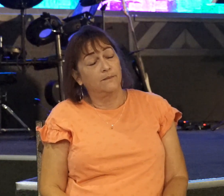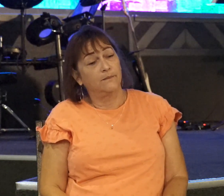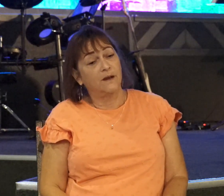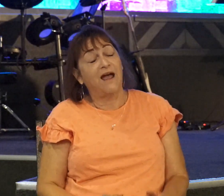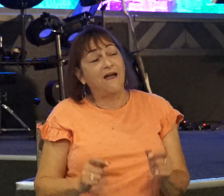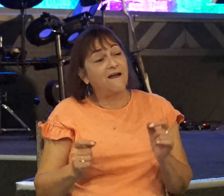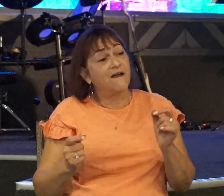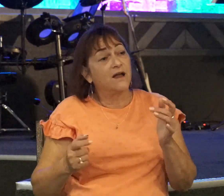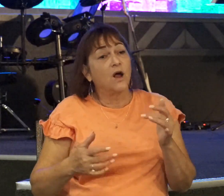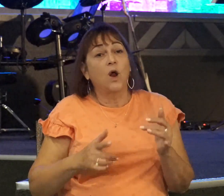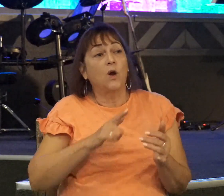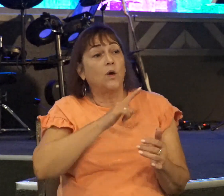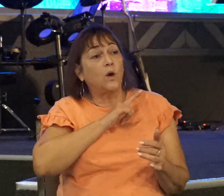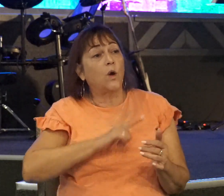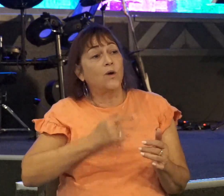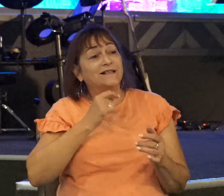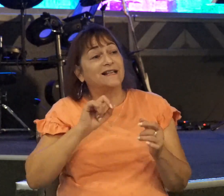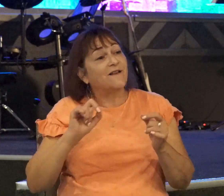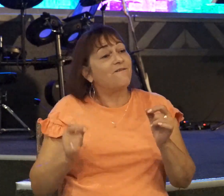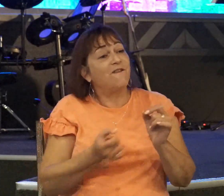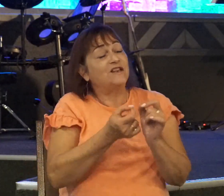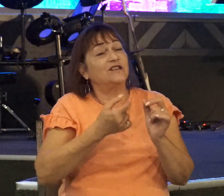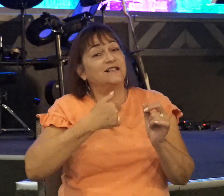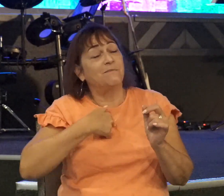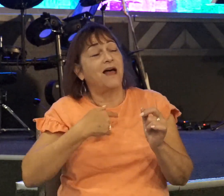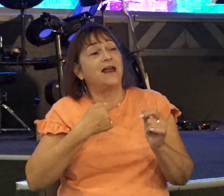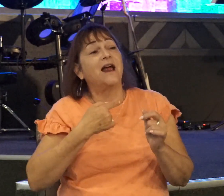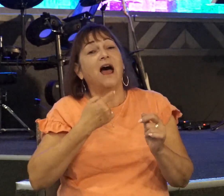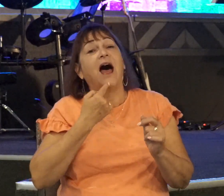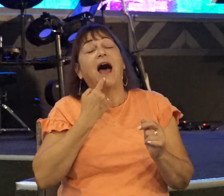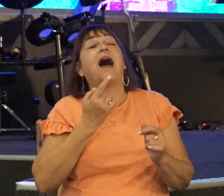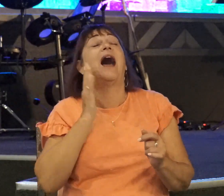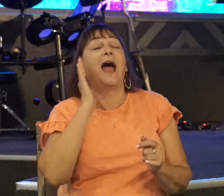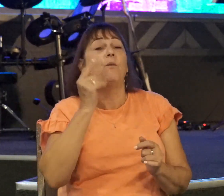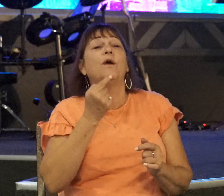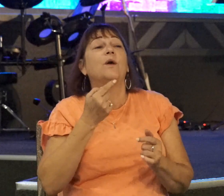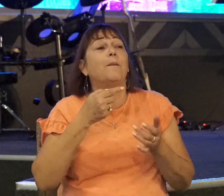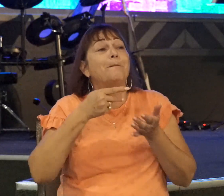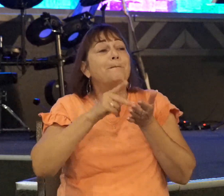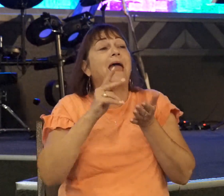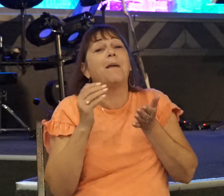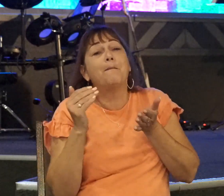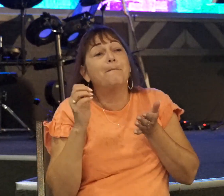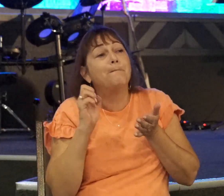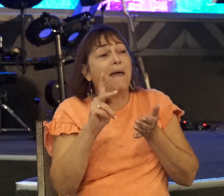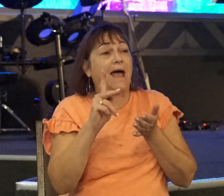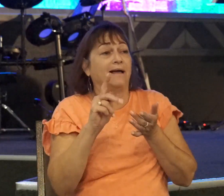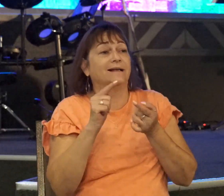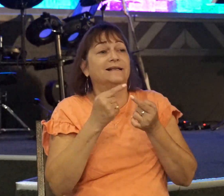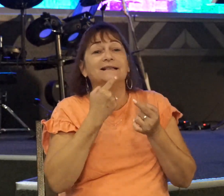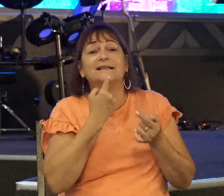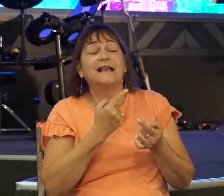I will repay, says the Lord. But as for Saul, well, he was bent on revenge.